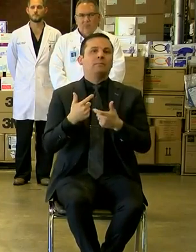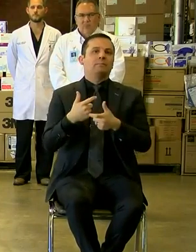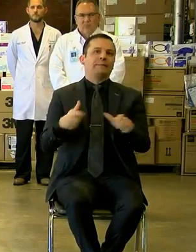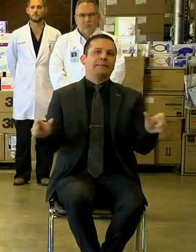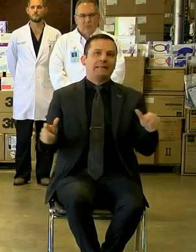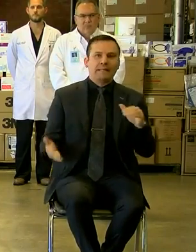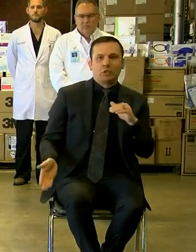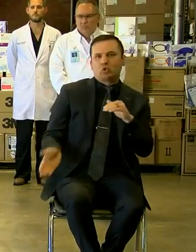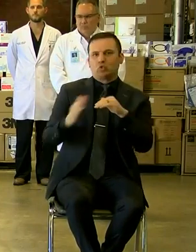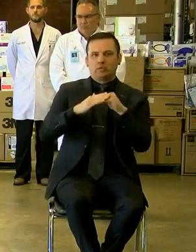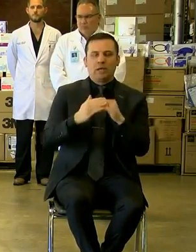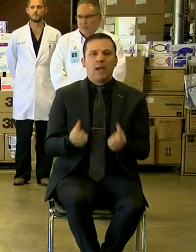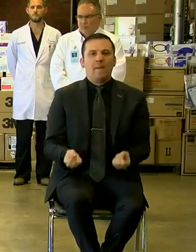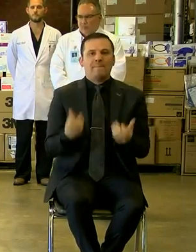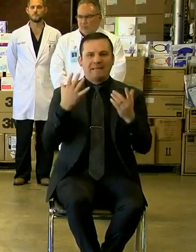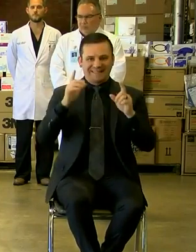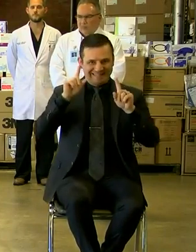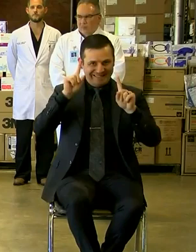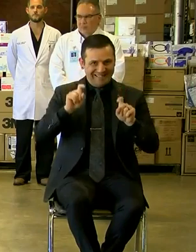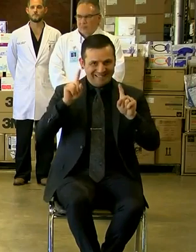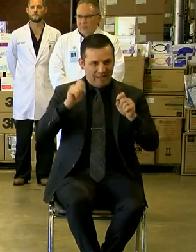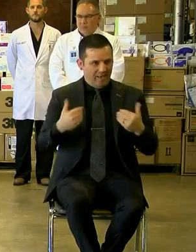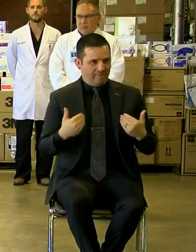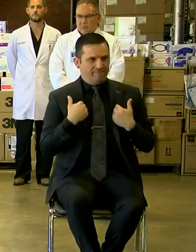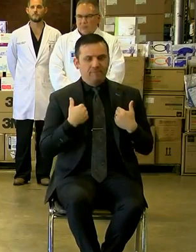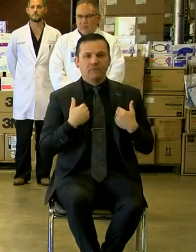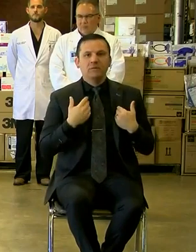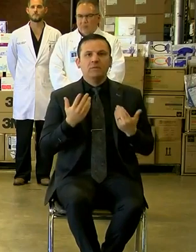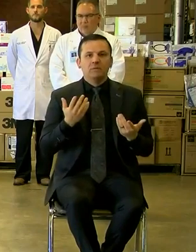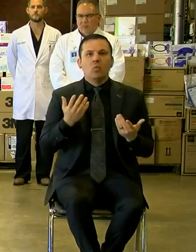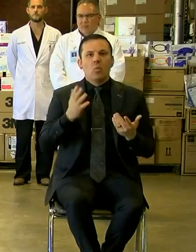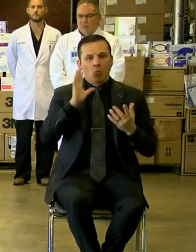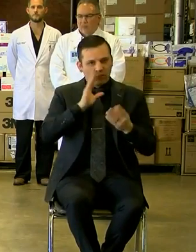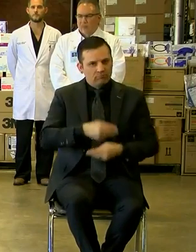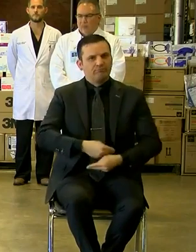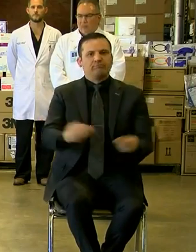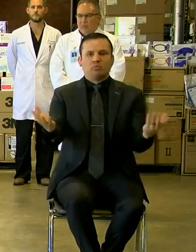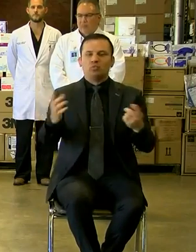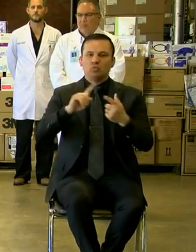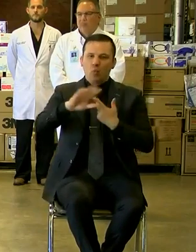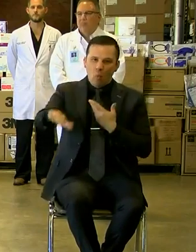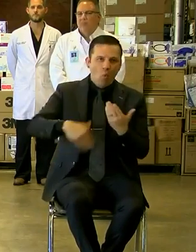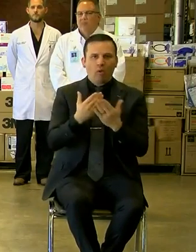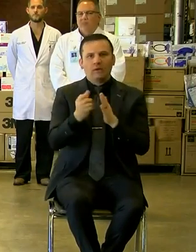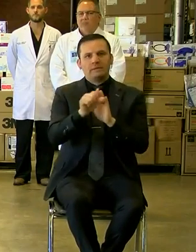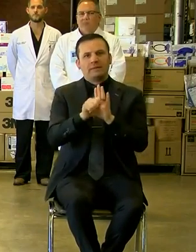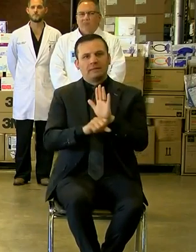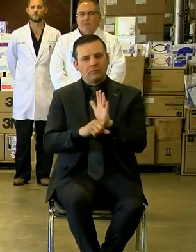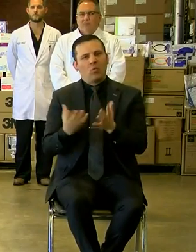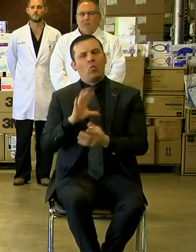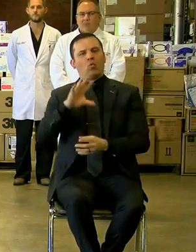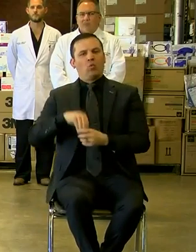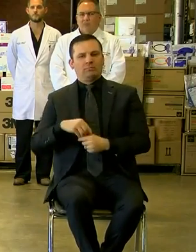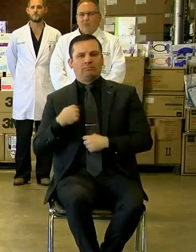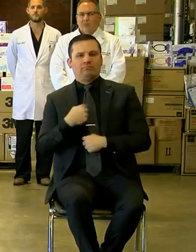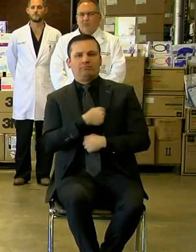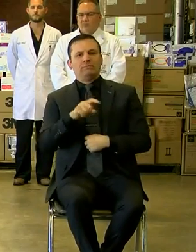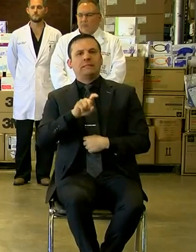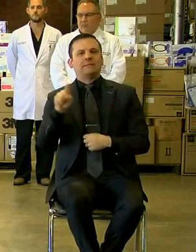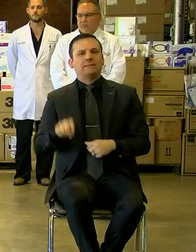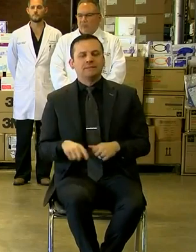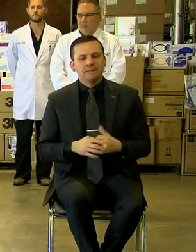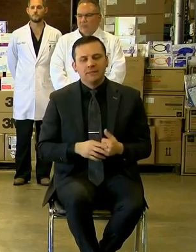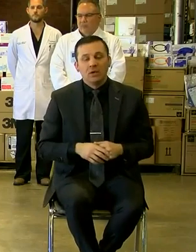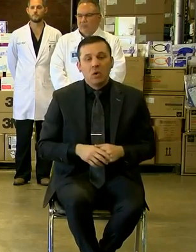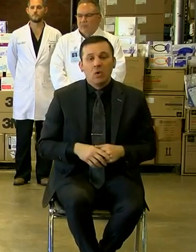in the amount of testing capabilities that will be provided to all the states including the state of Texas. Now